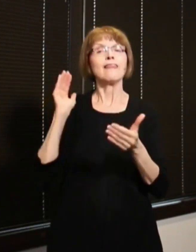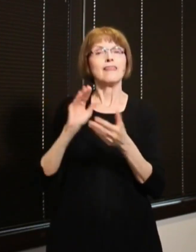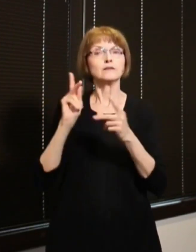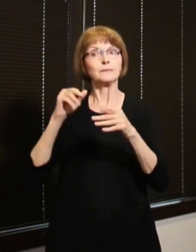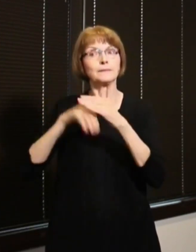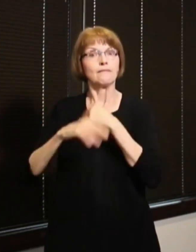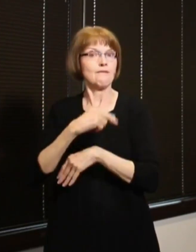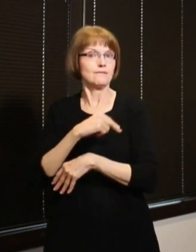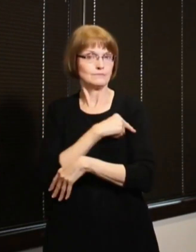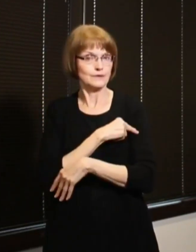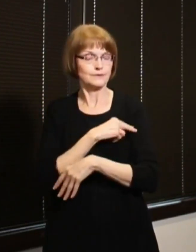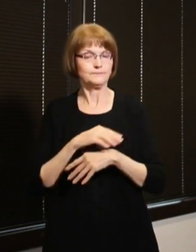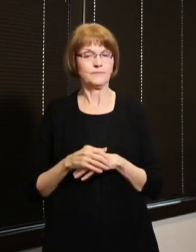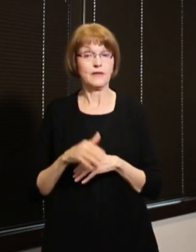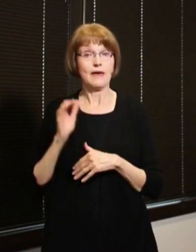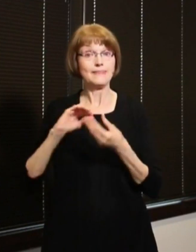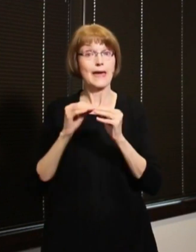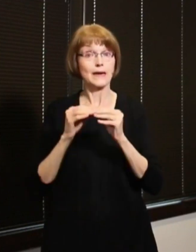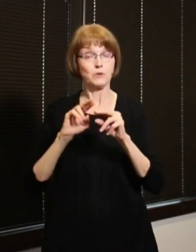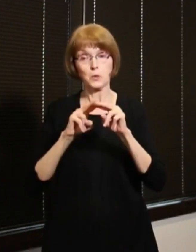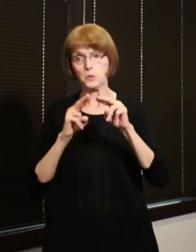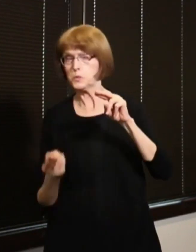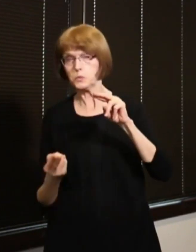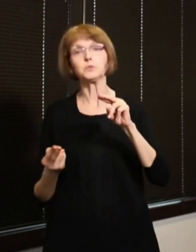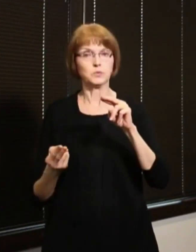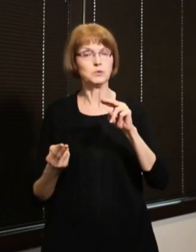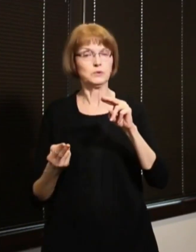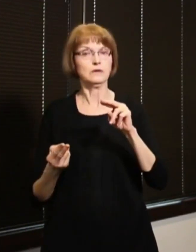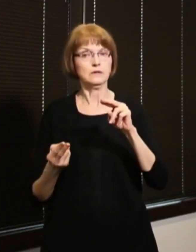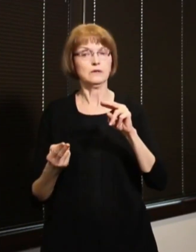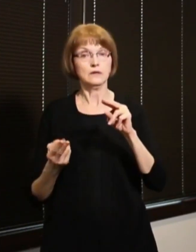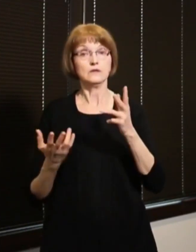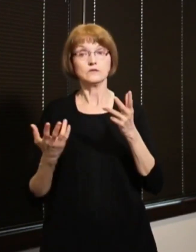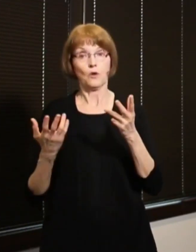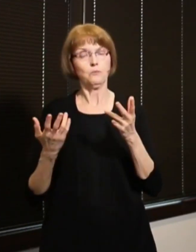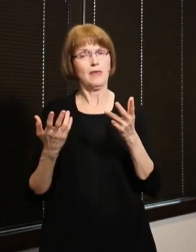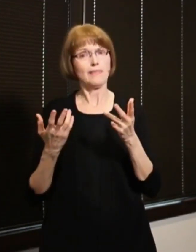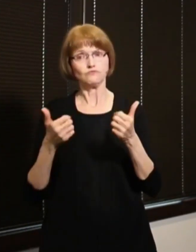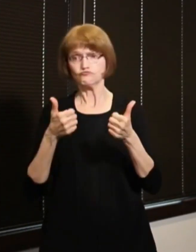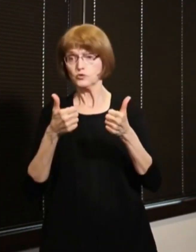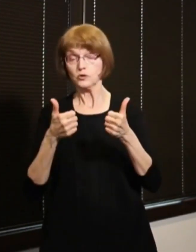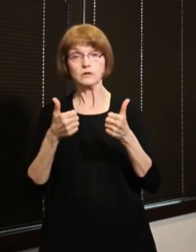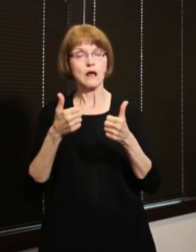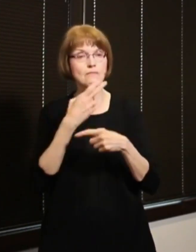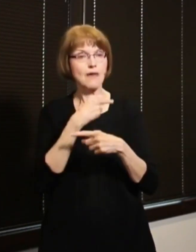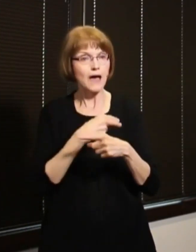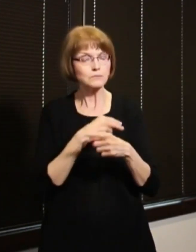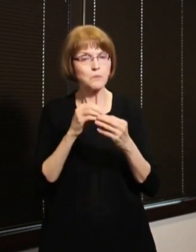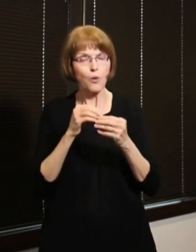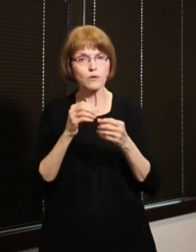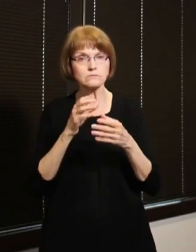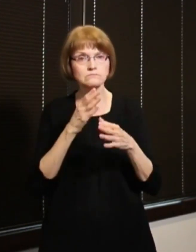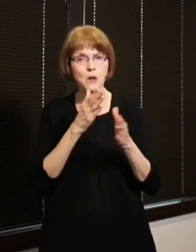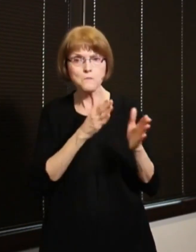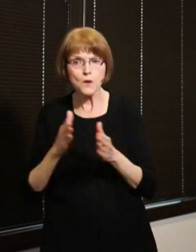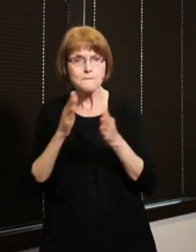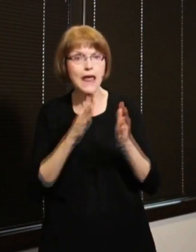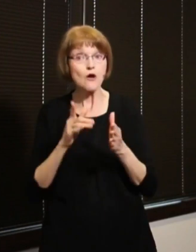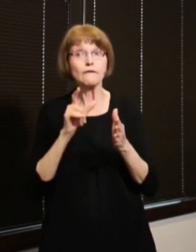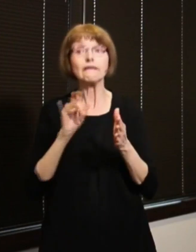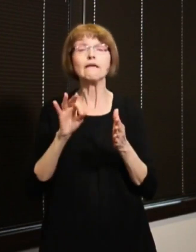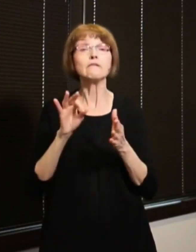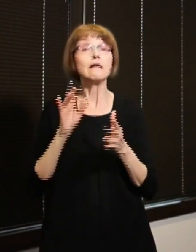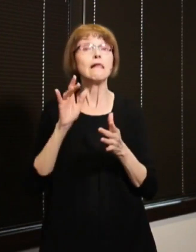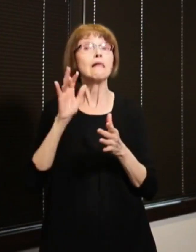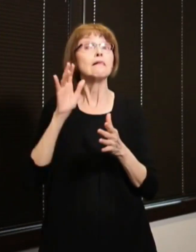So this number has come down really significantly. It helps our hospitals then be prepared for any increasing cases that